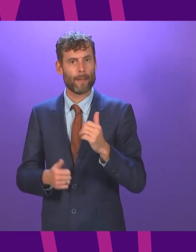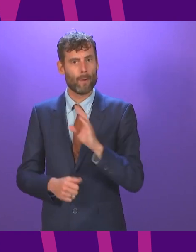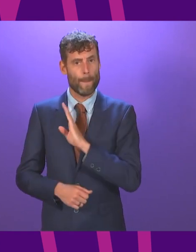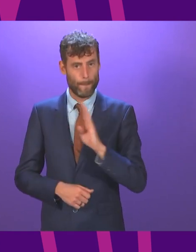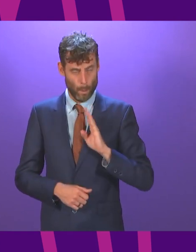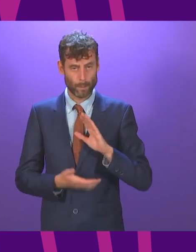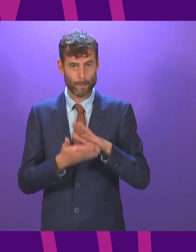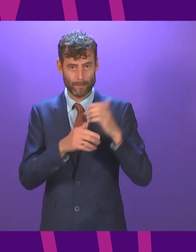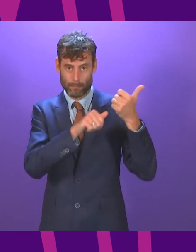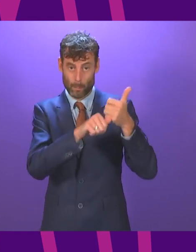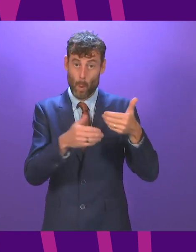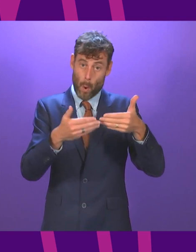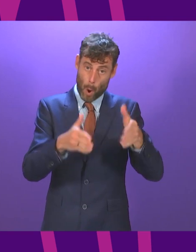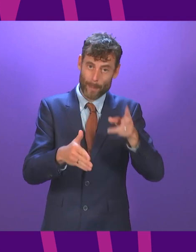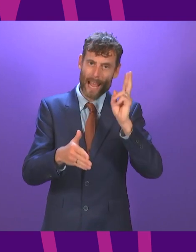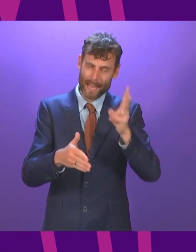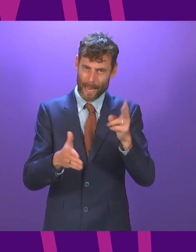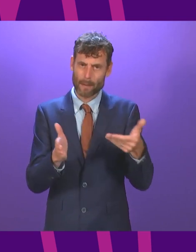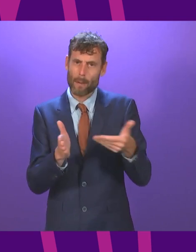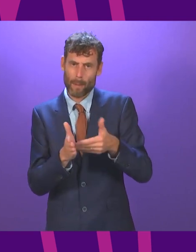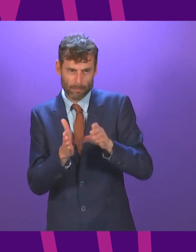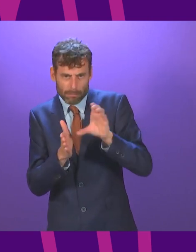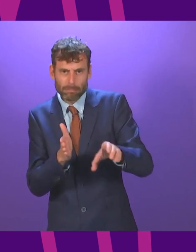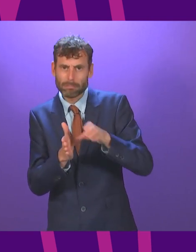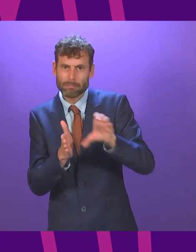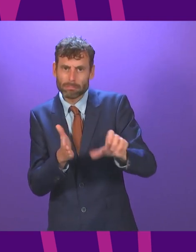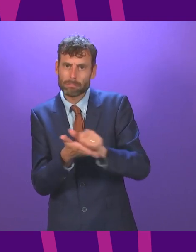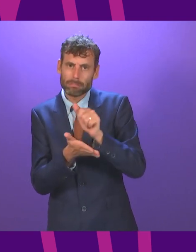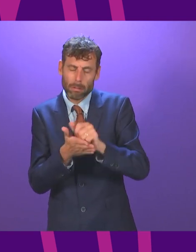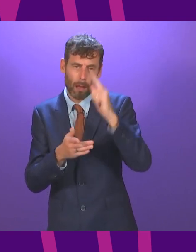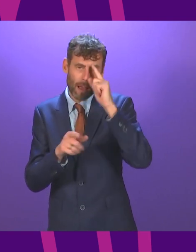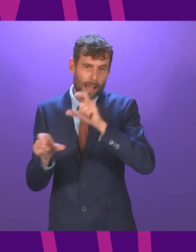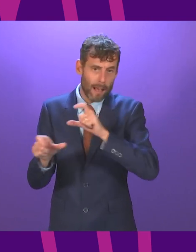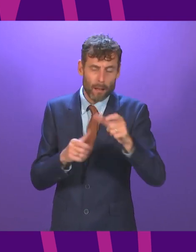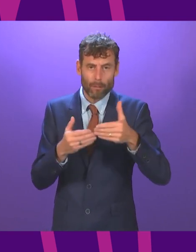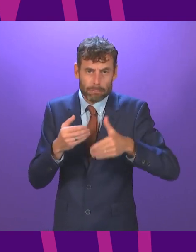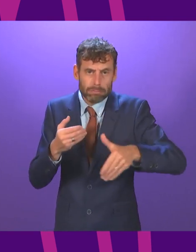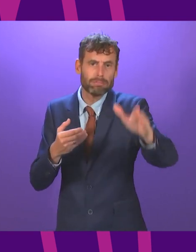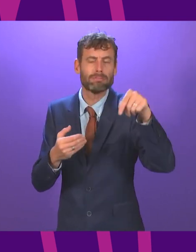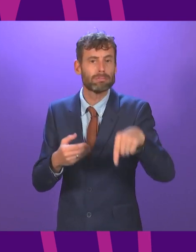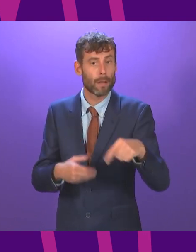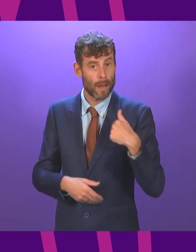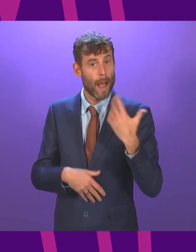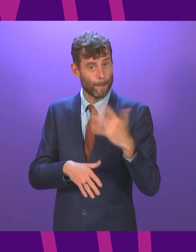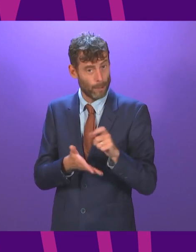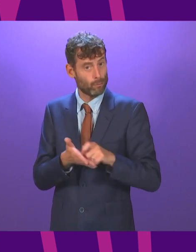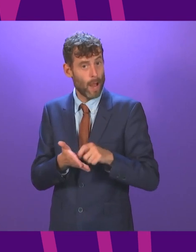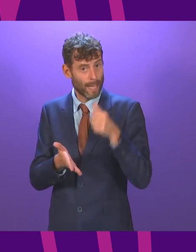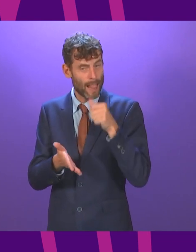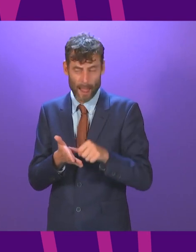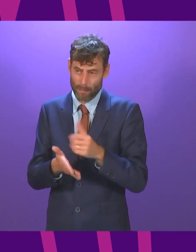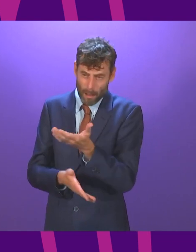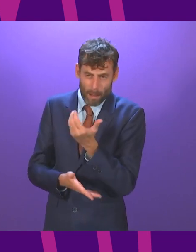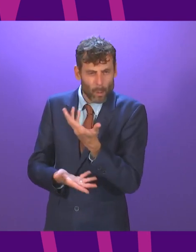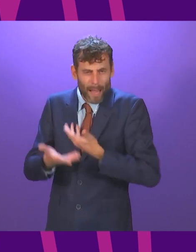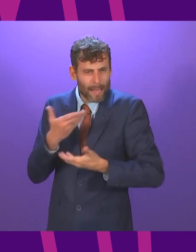to do work to give it a long-term sustainable future now I did write to the first minister over two weeks ago on this but have yet to receive a reply so